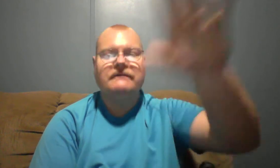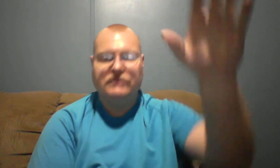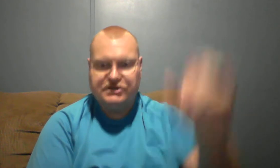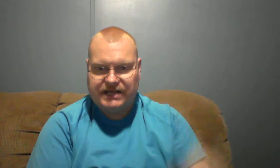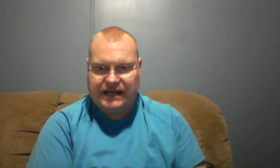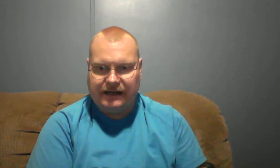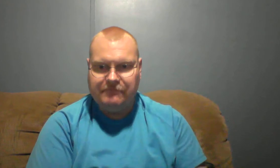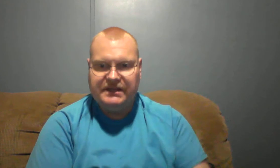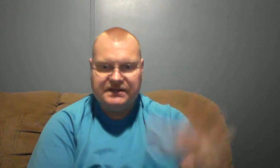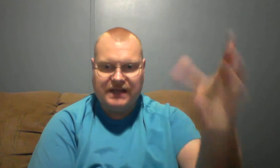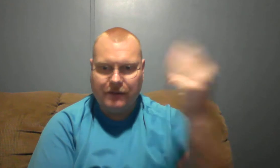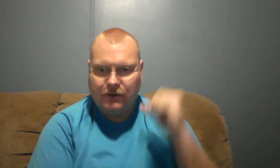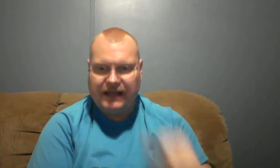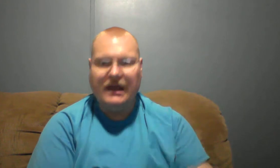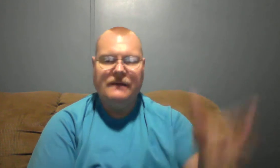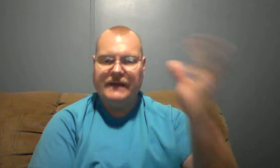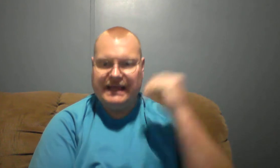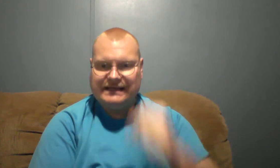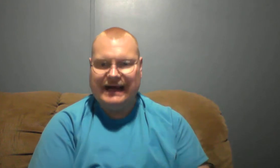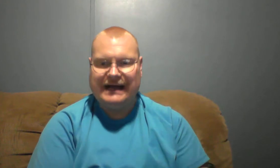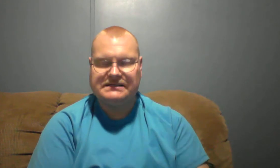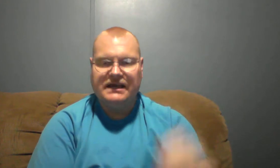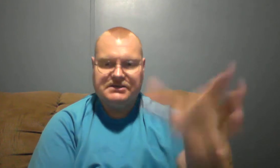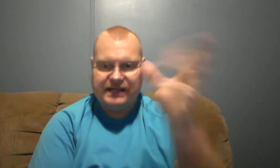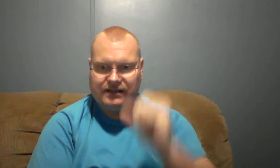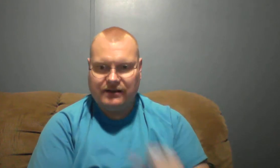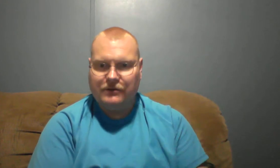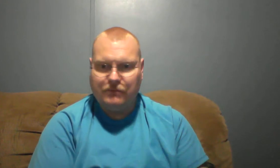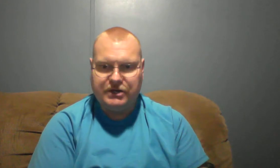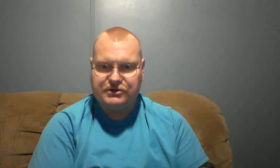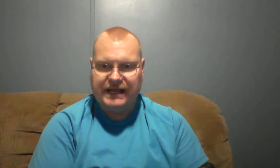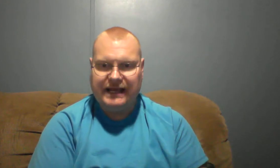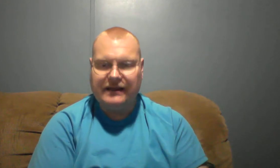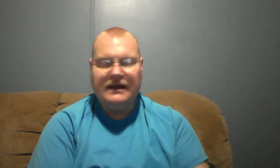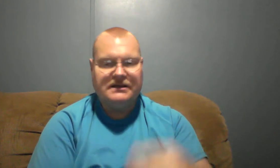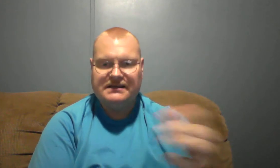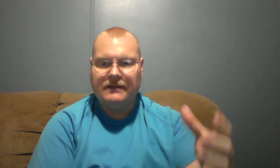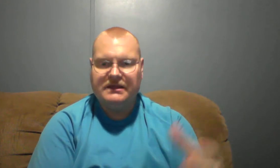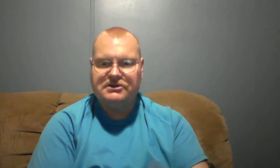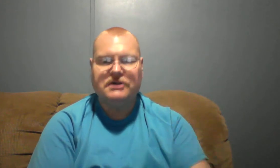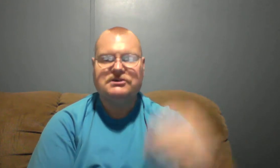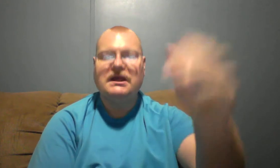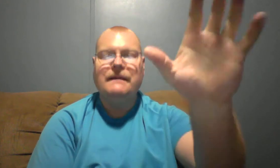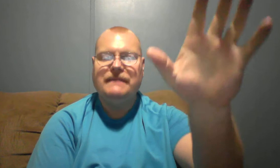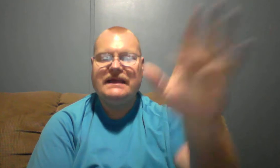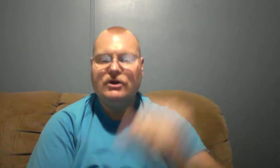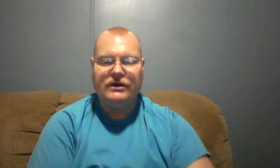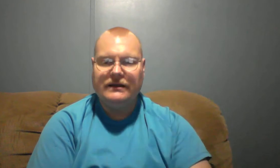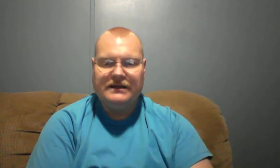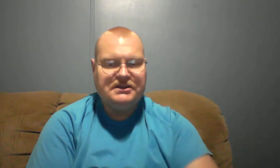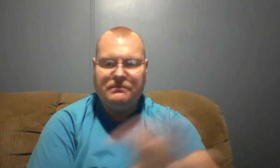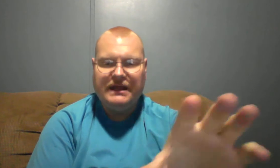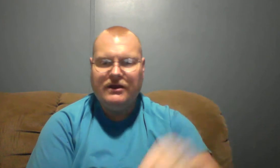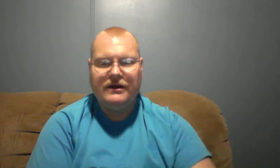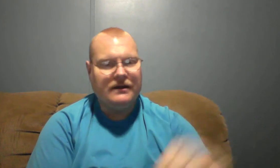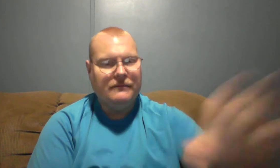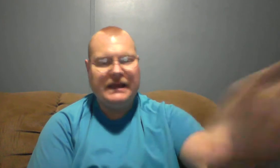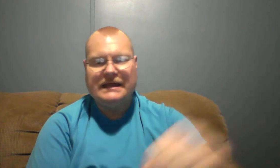Christianity. Just come on in. Pay your tithes. Shake the preacher's hand. Just come in the churches. Be good. Just be good. Pay your